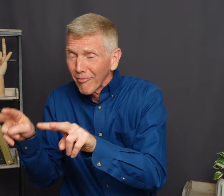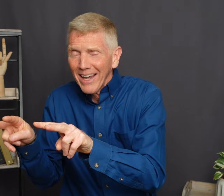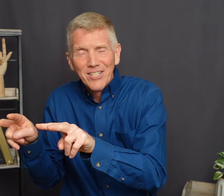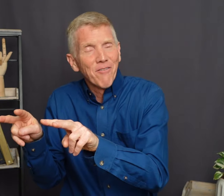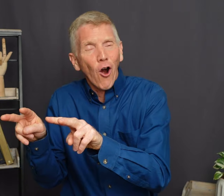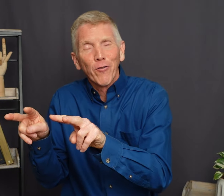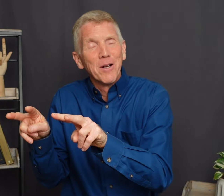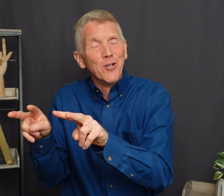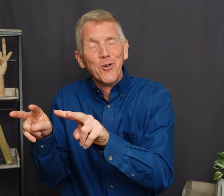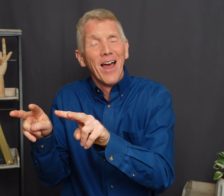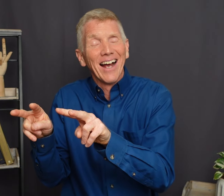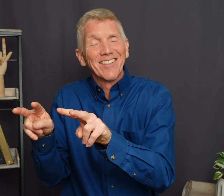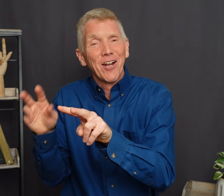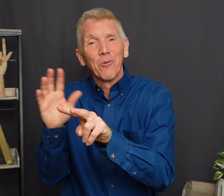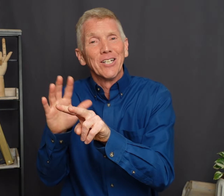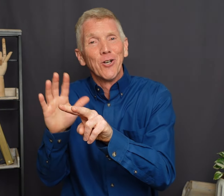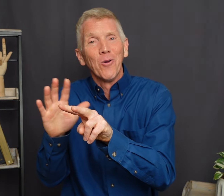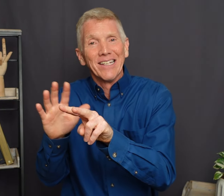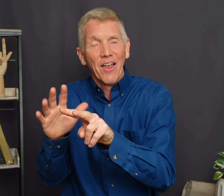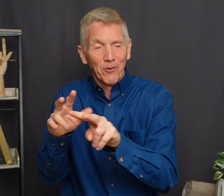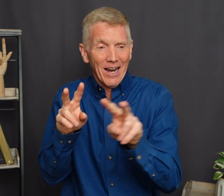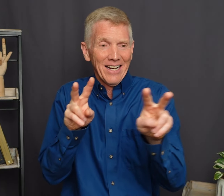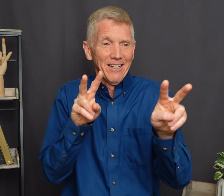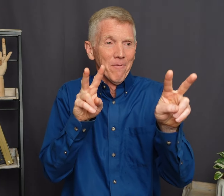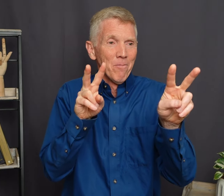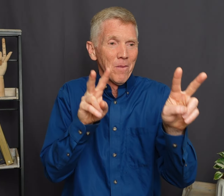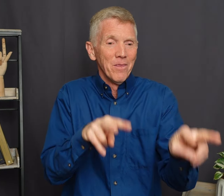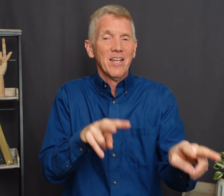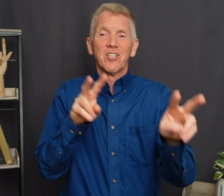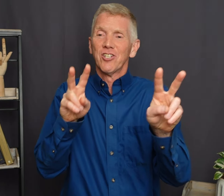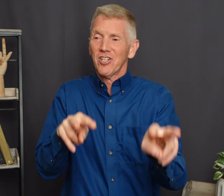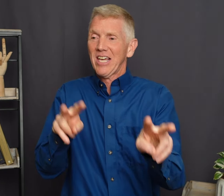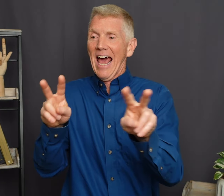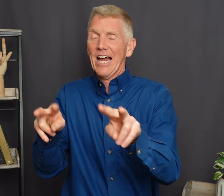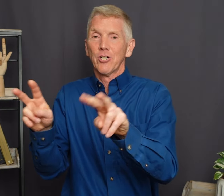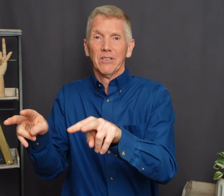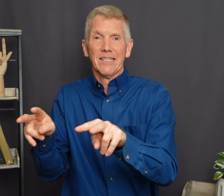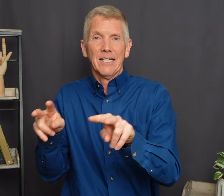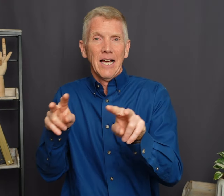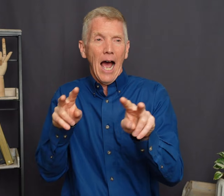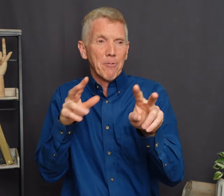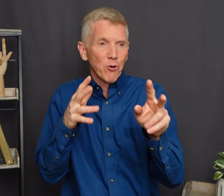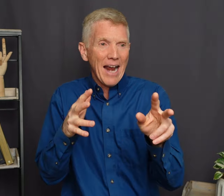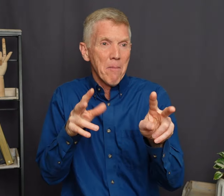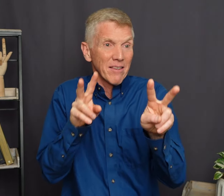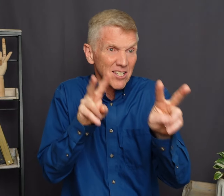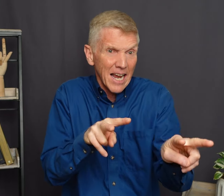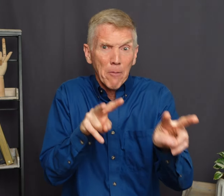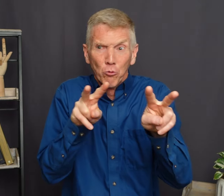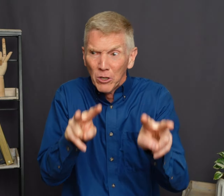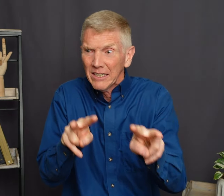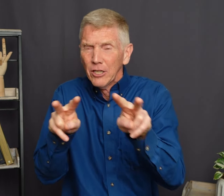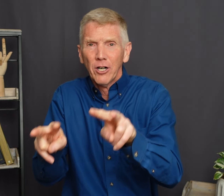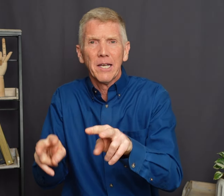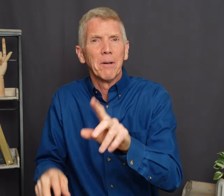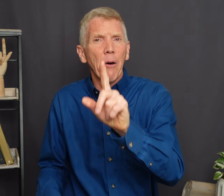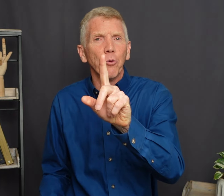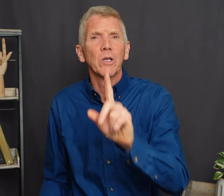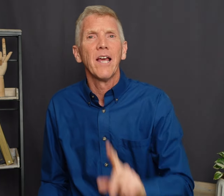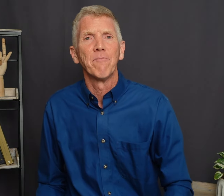It's even hard for me to do that Because they never really go together Right This is just casually I'm trying to make this say I'm really looking But I would really have